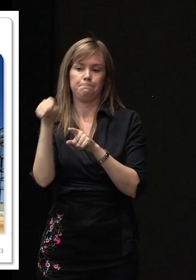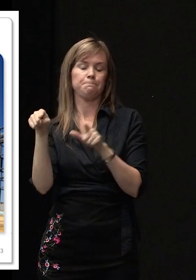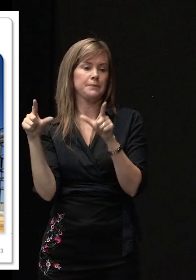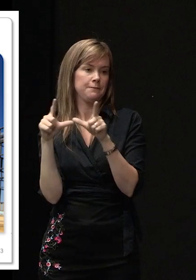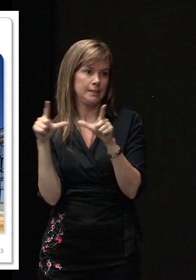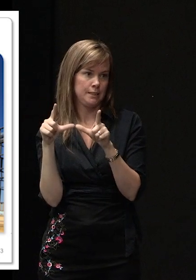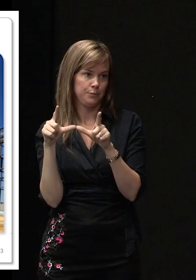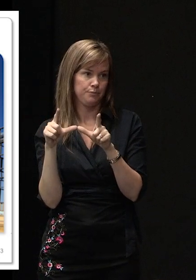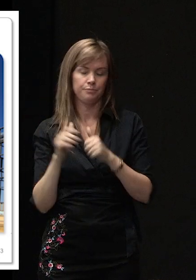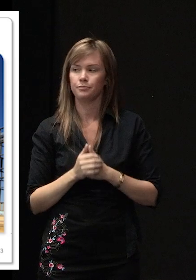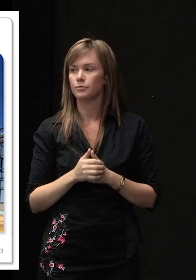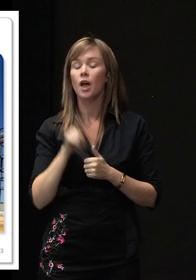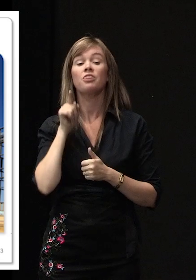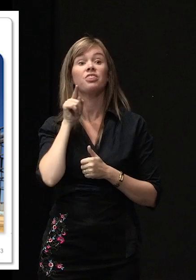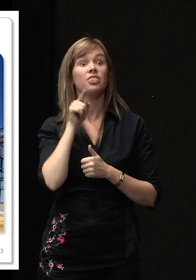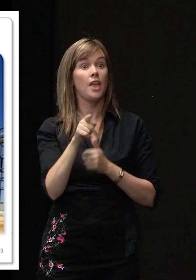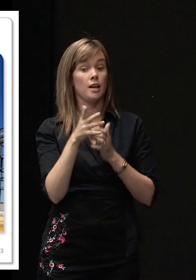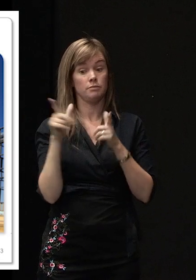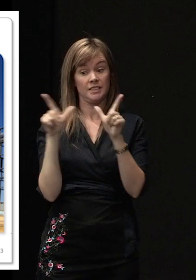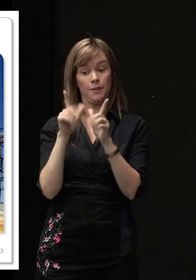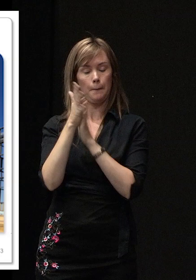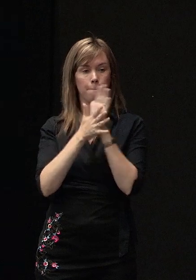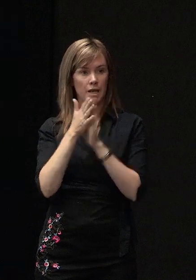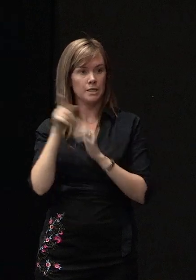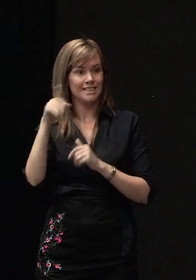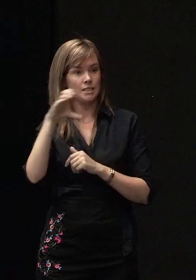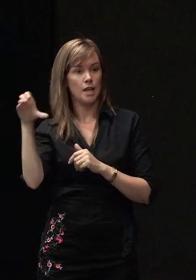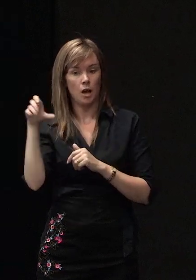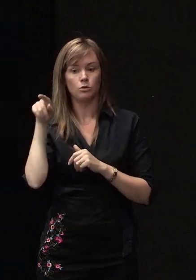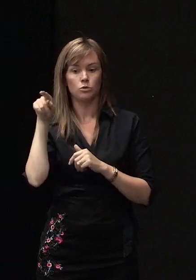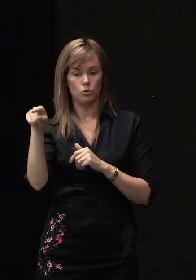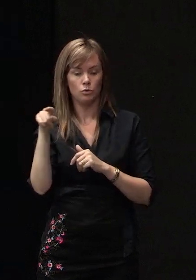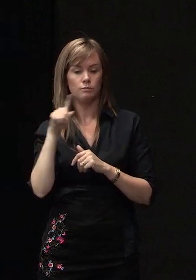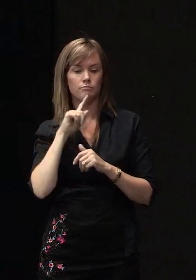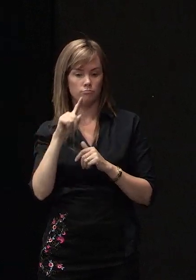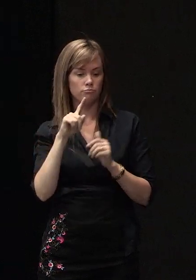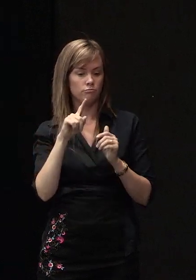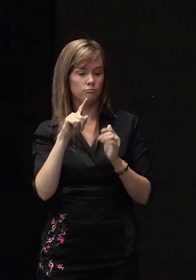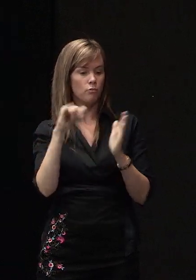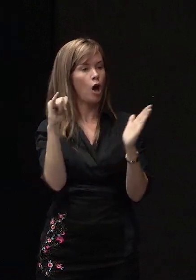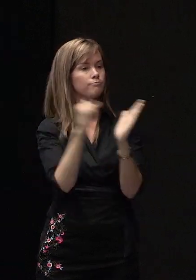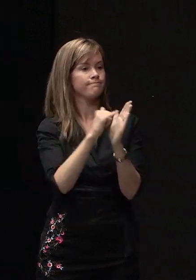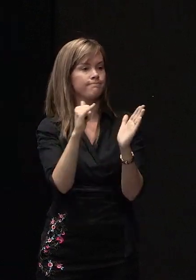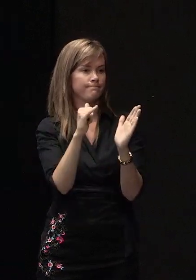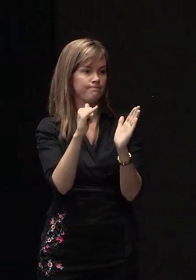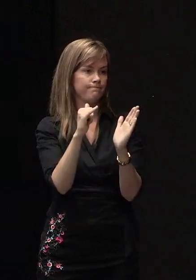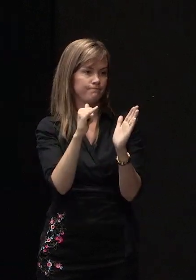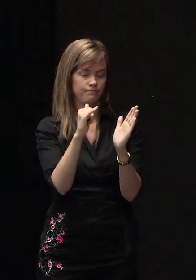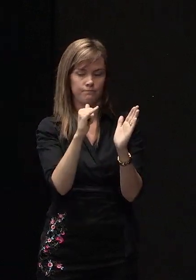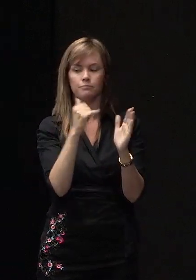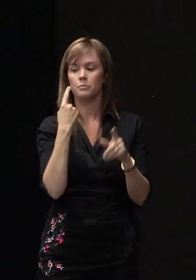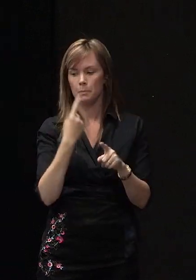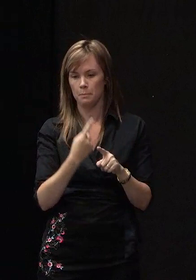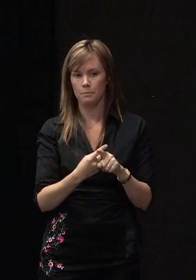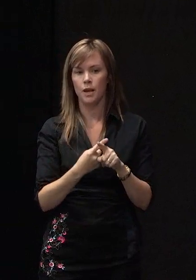This is council signing off saying that the work does comply with the building consent that was approved and it